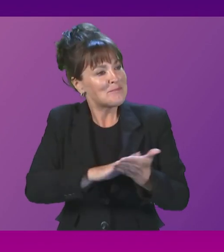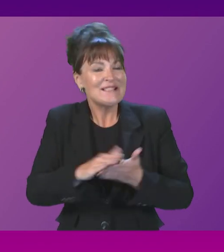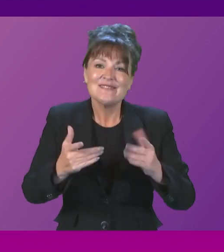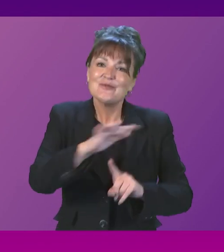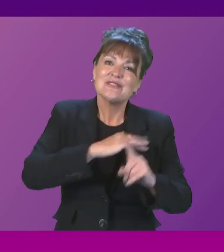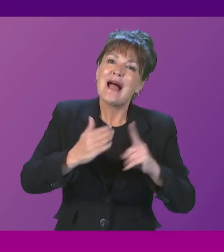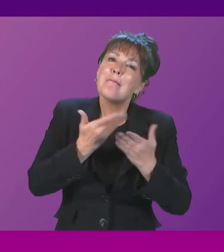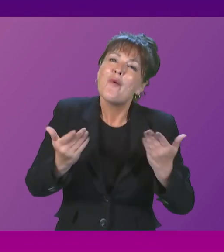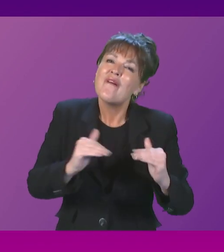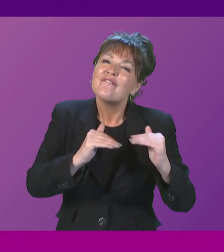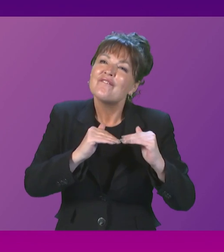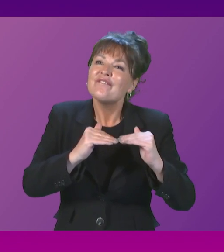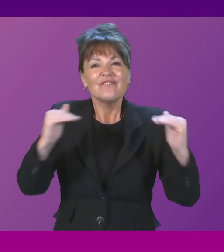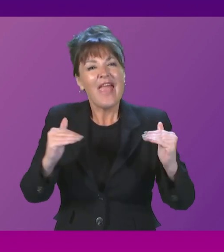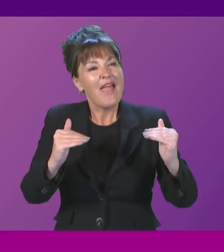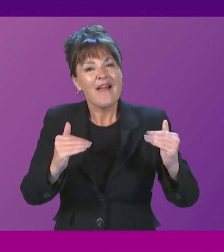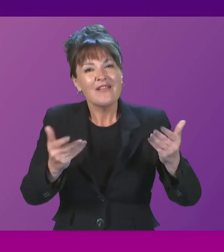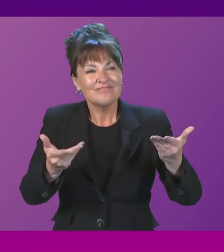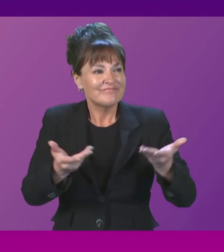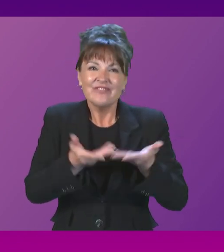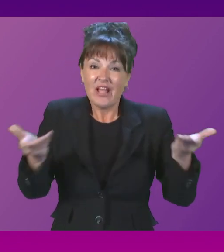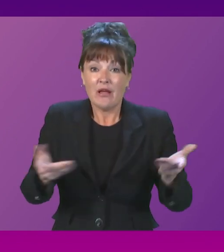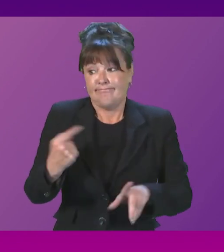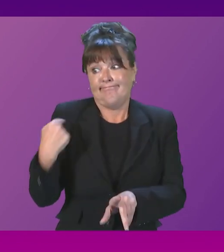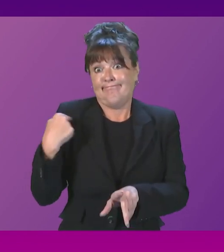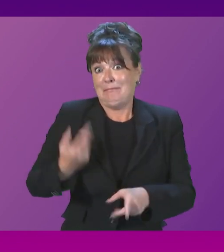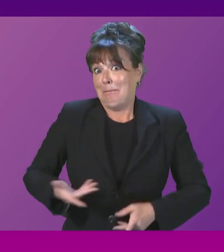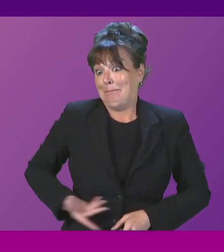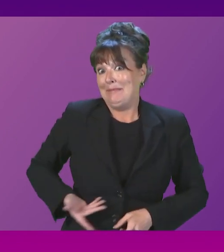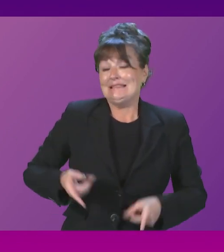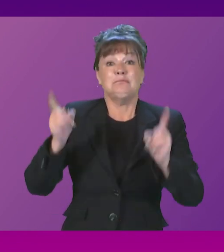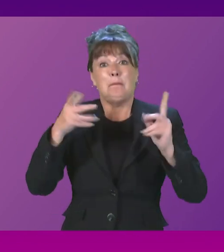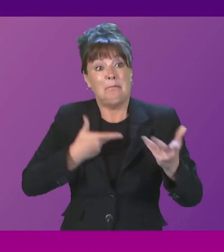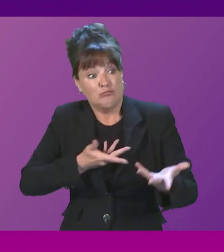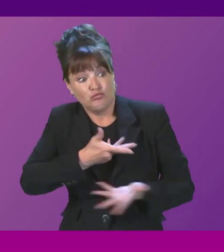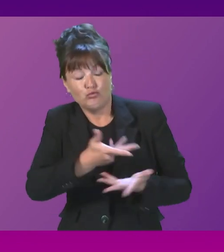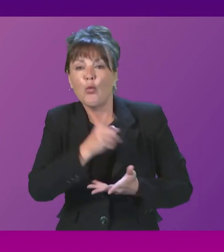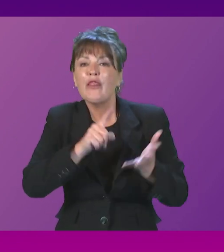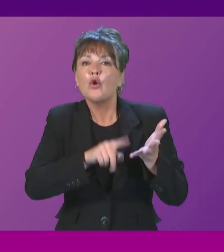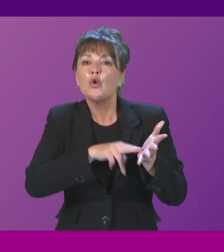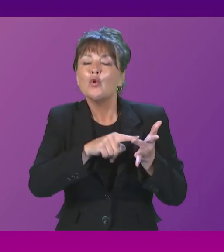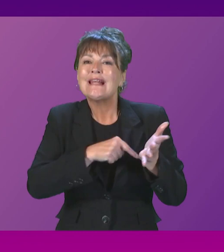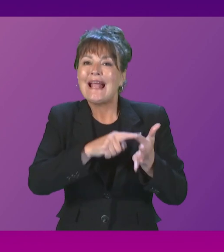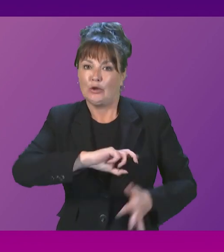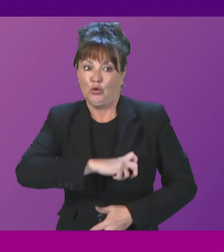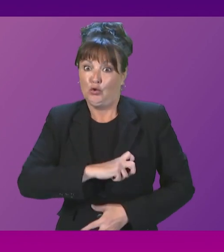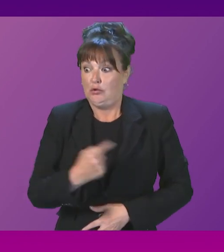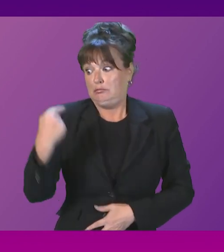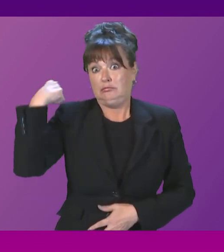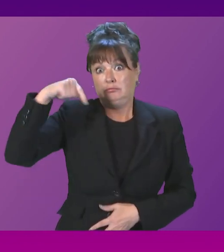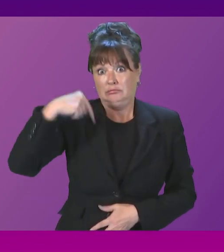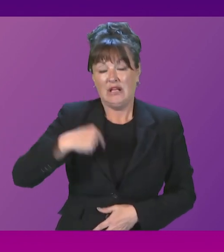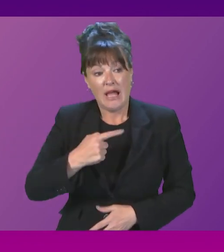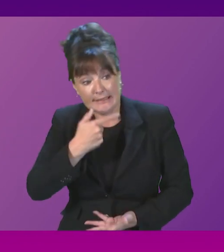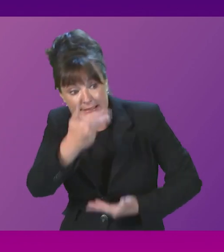As I mentioned earlier, the Business Minister spoke with Unite Union earlier today and reiterated our ongoing support through the Pace Initiative